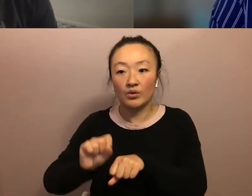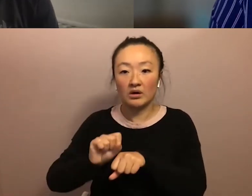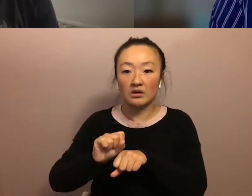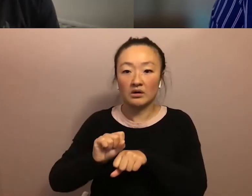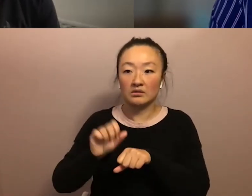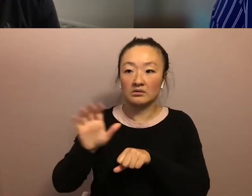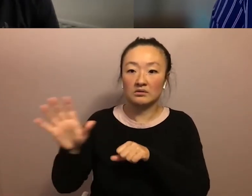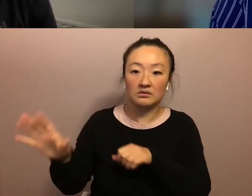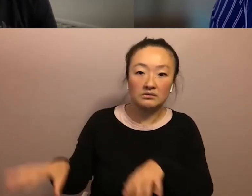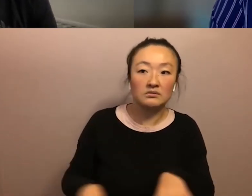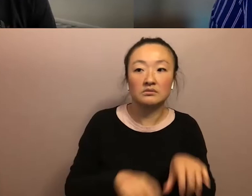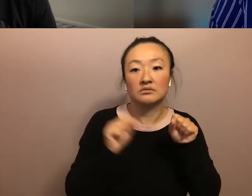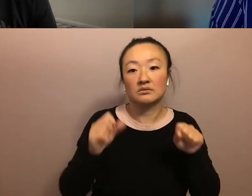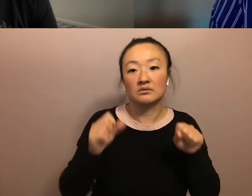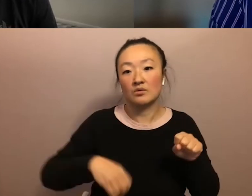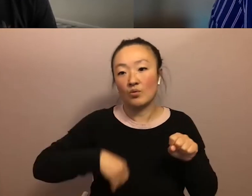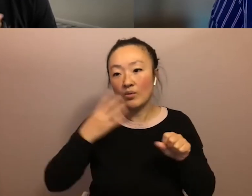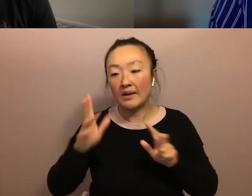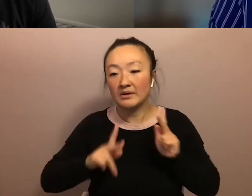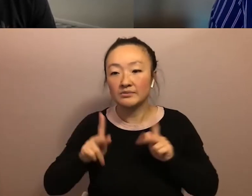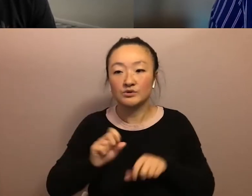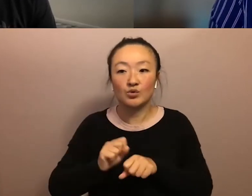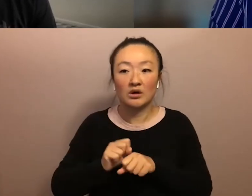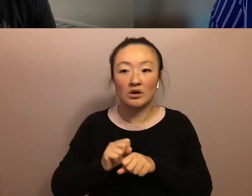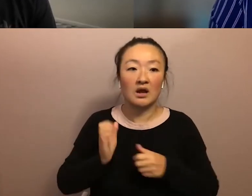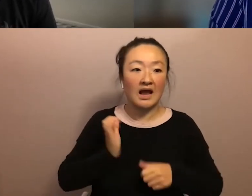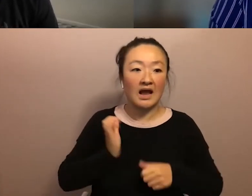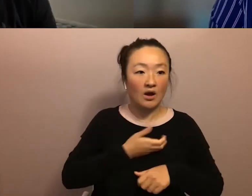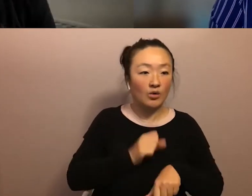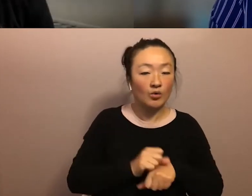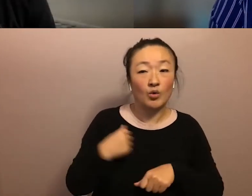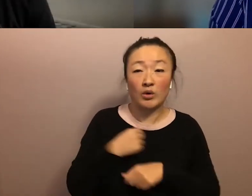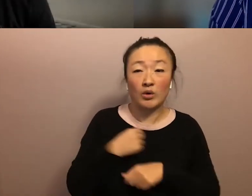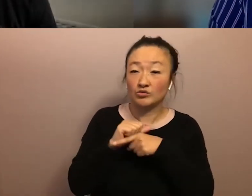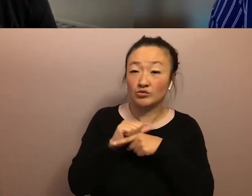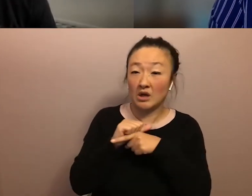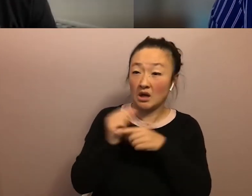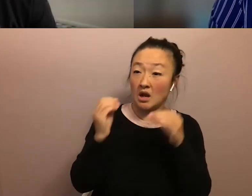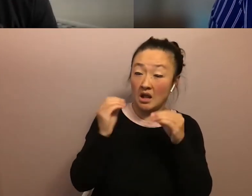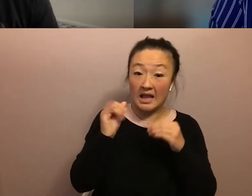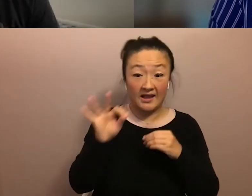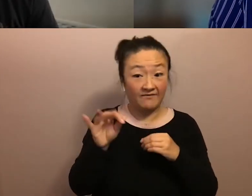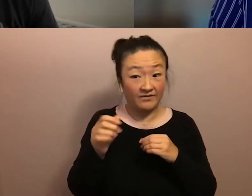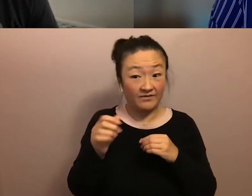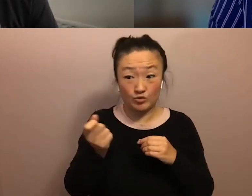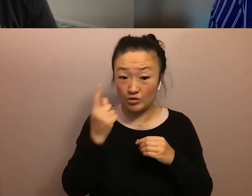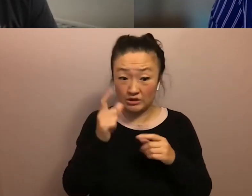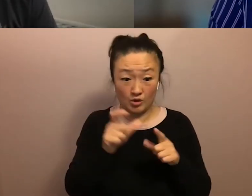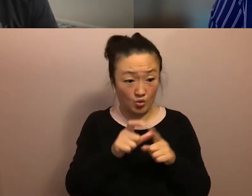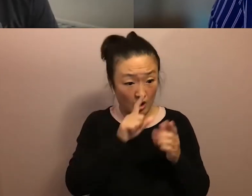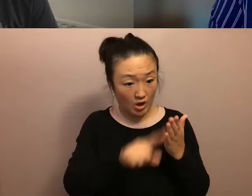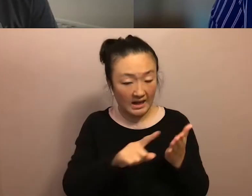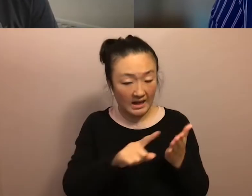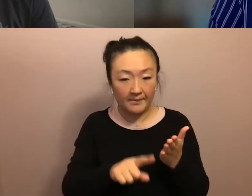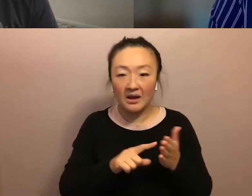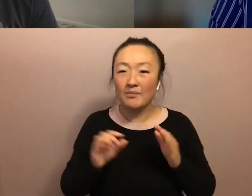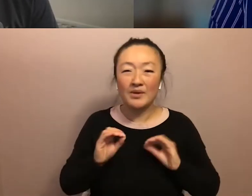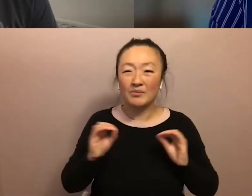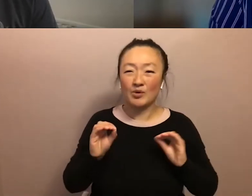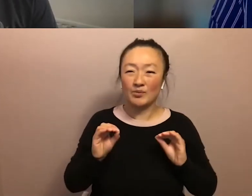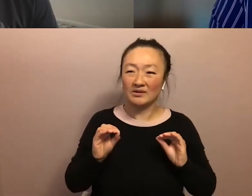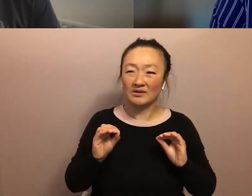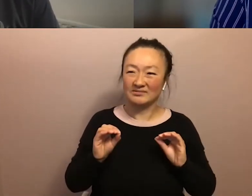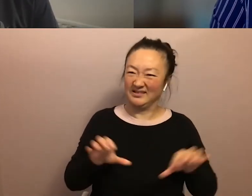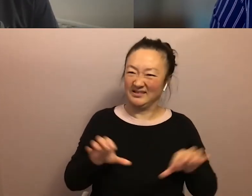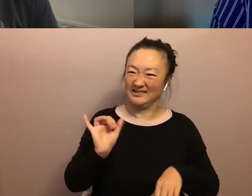own work. And we were trained growing up, those of us who are scholars, like if you don't understand a word, look it up, but no one ever does that with our shit. Right.